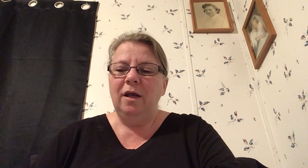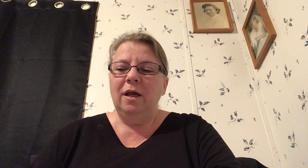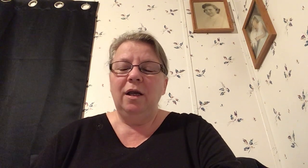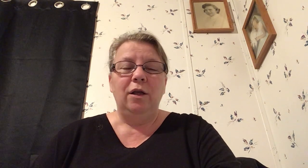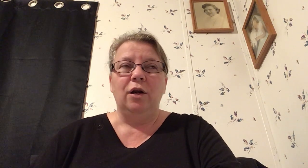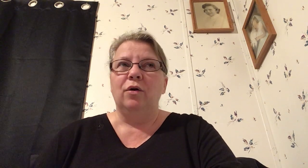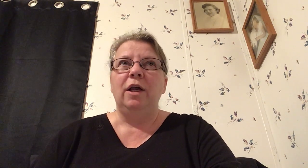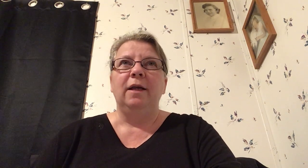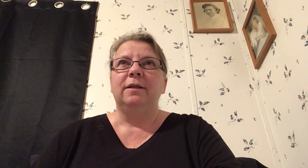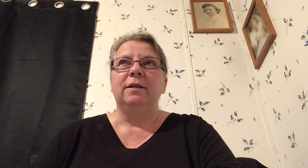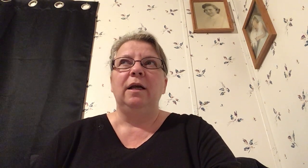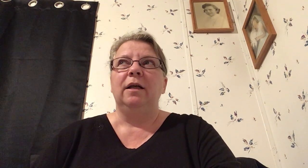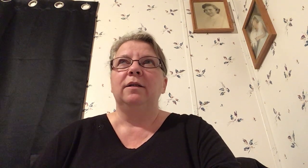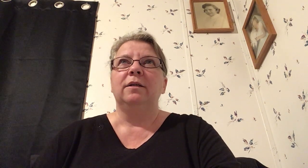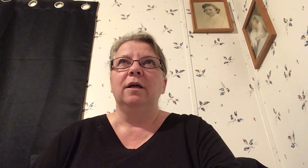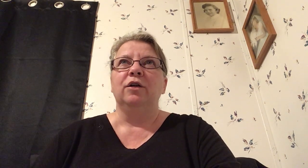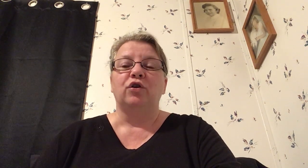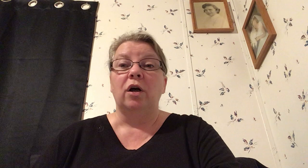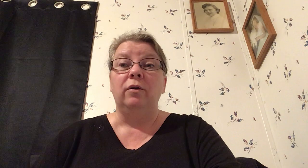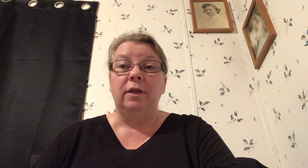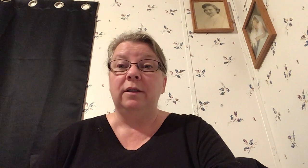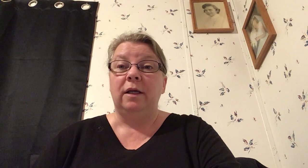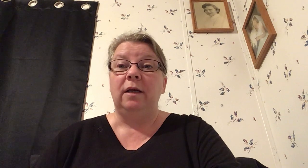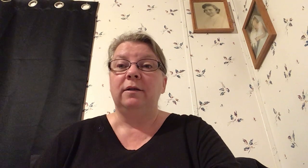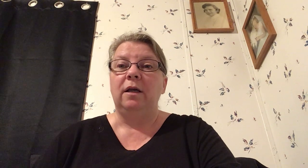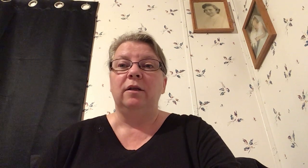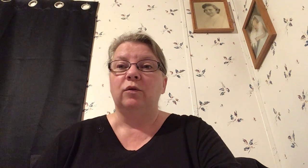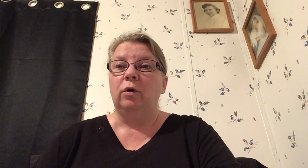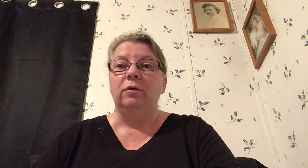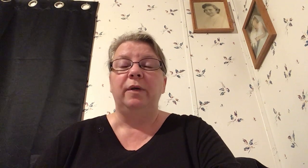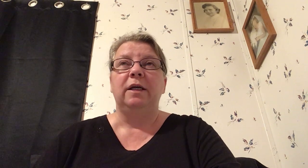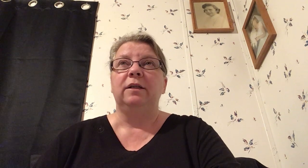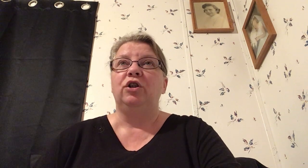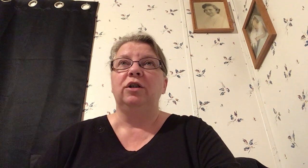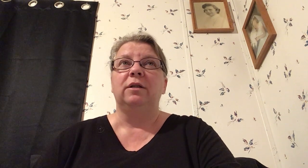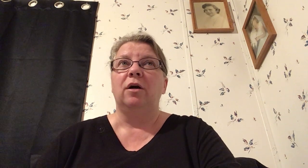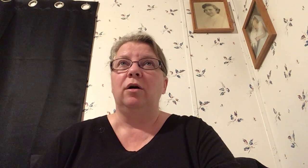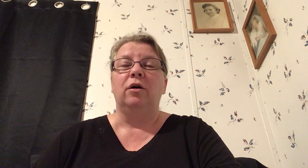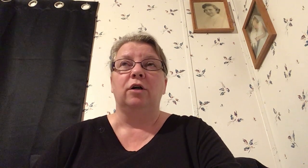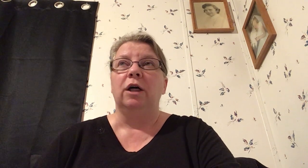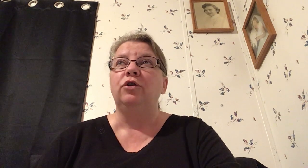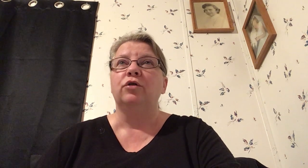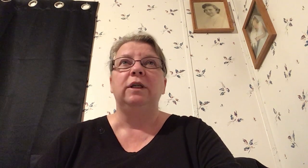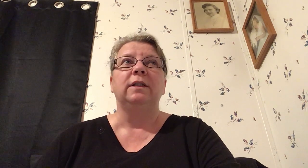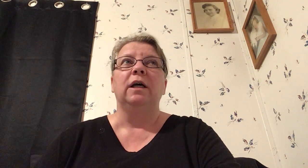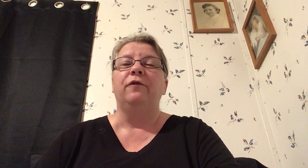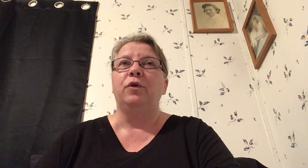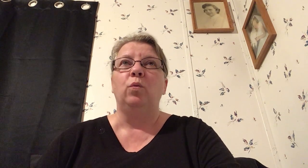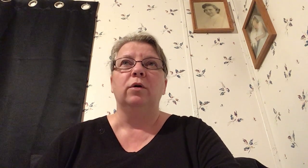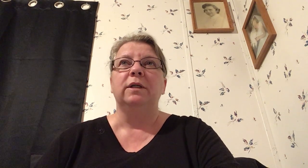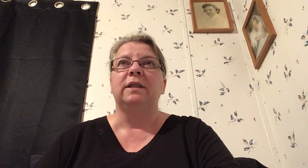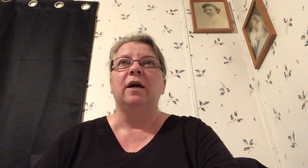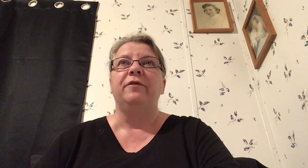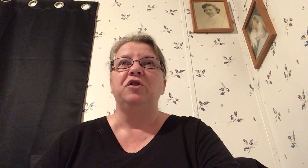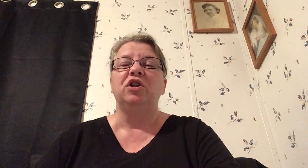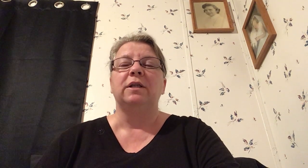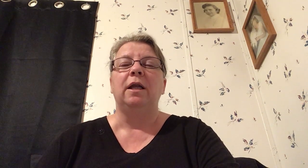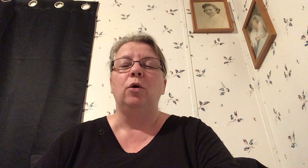you know it's it's a struggle these days in this world because it just our country itself the world itself is just getting